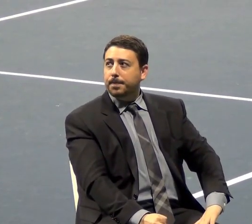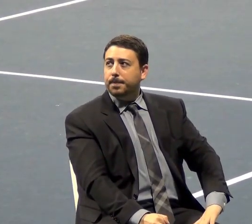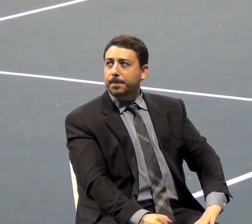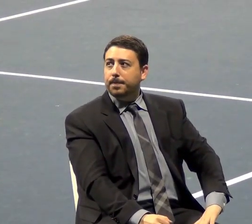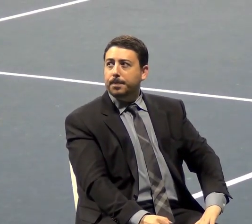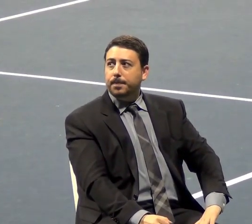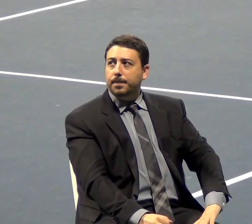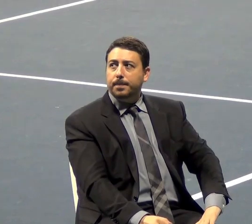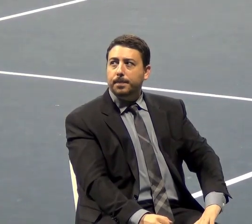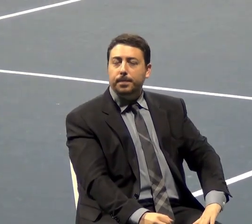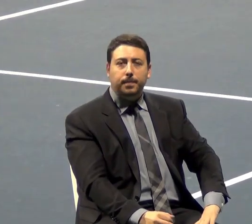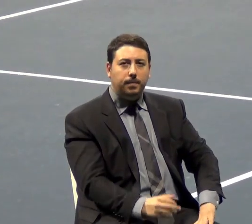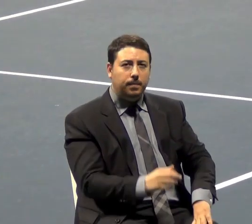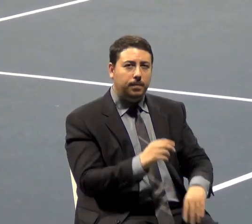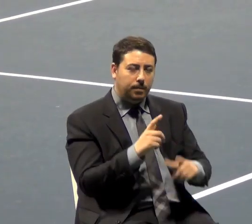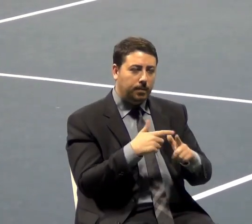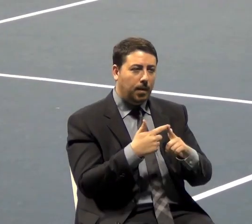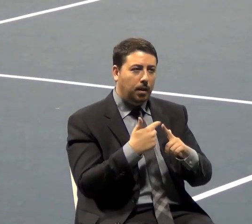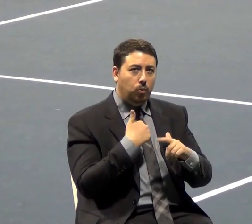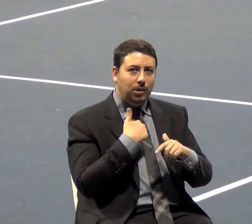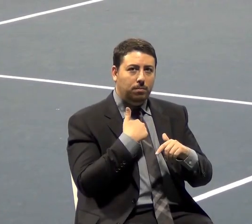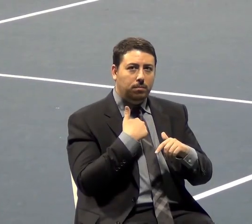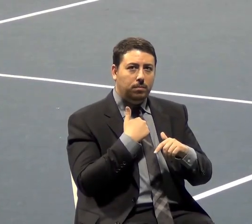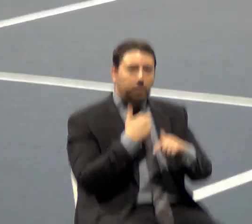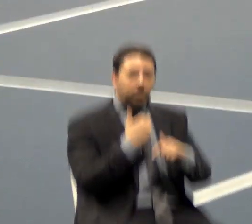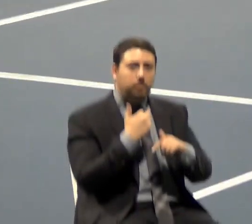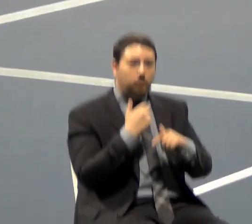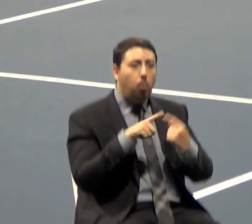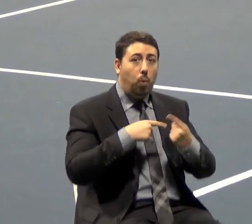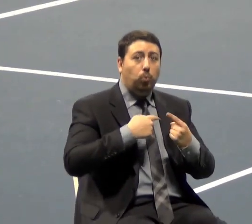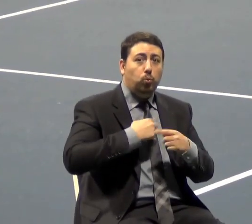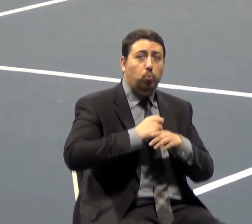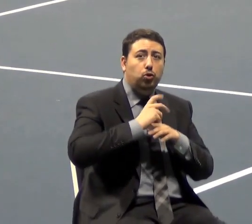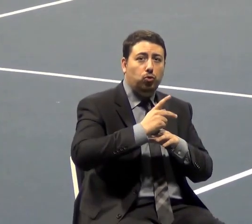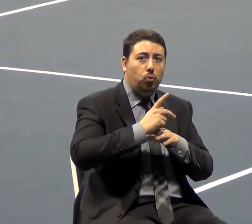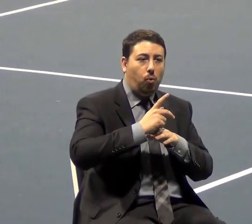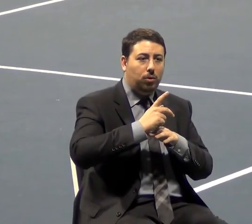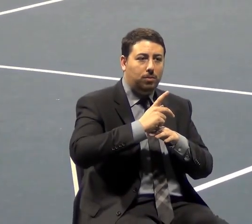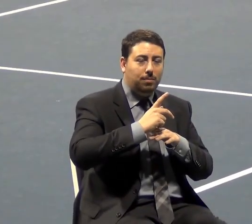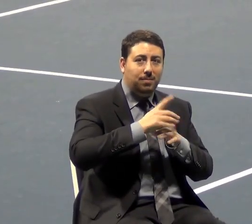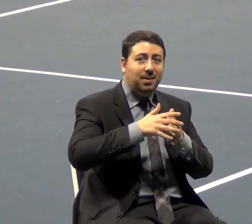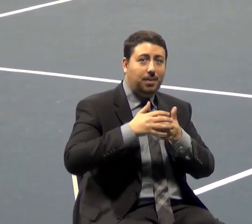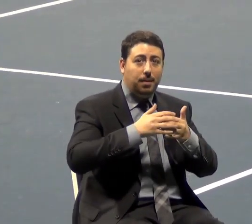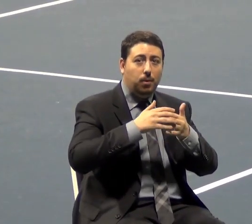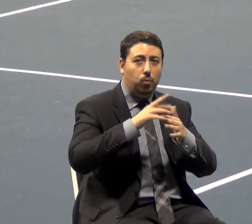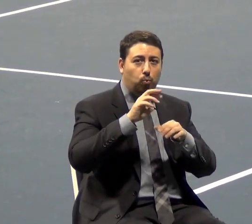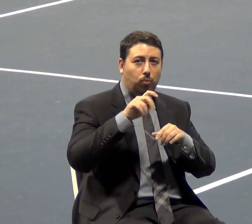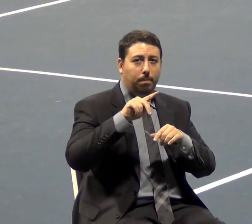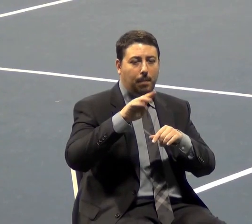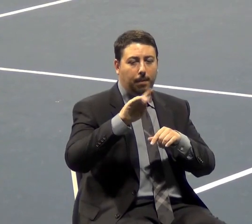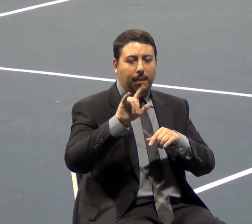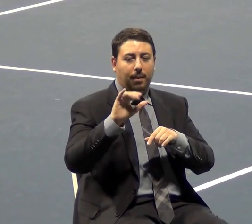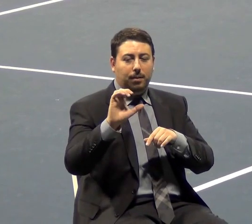And when we restore the republic, you'll be able to buy any kind of lightbulb you want. You won't have a cheeky lightbulb.